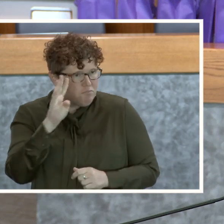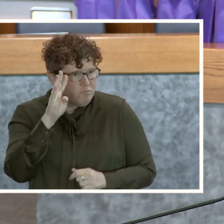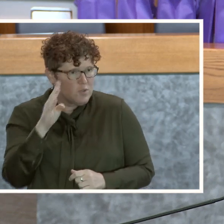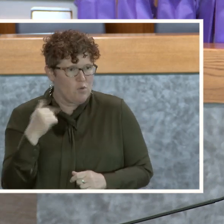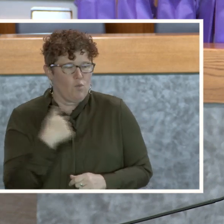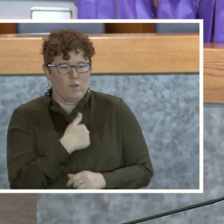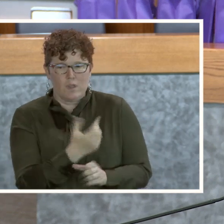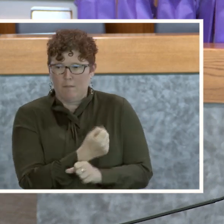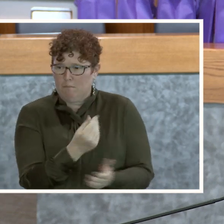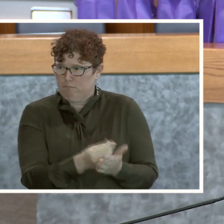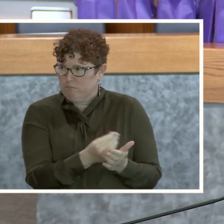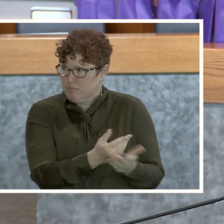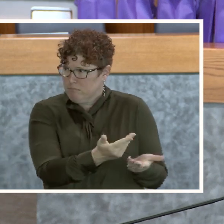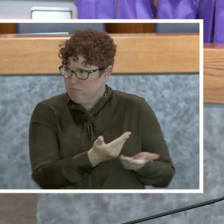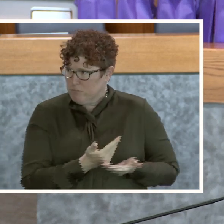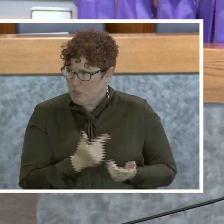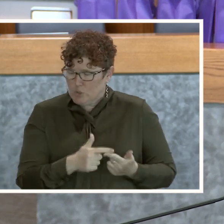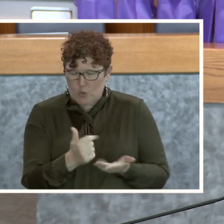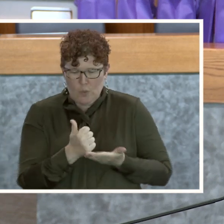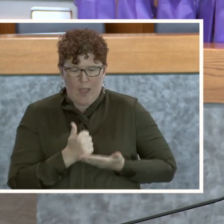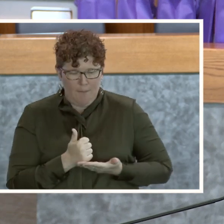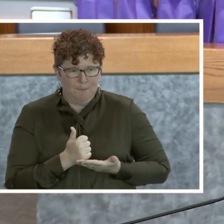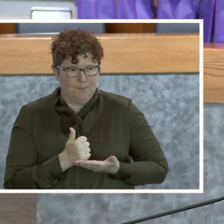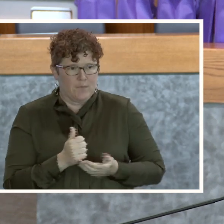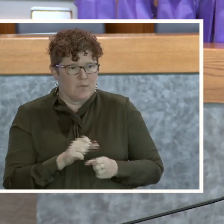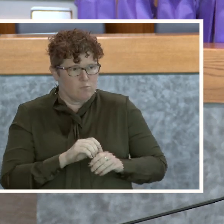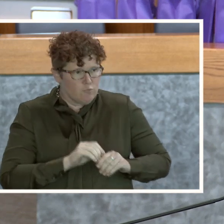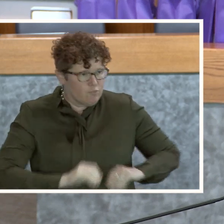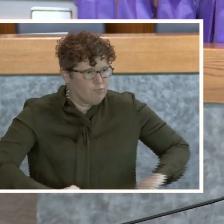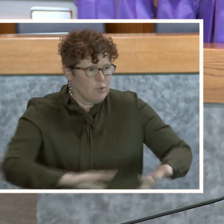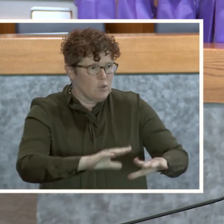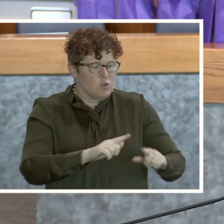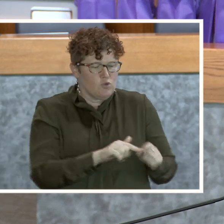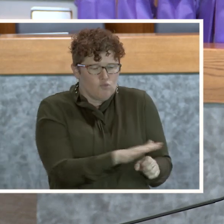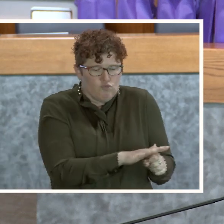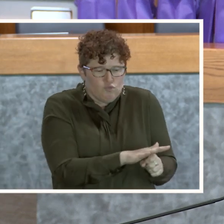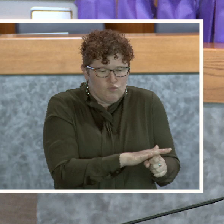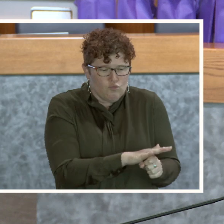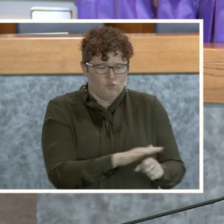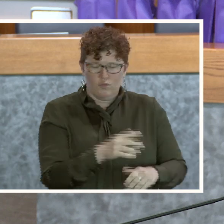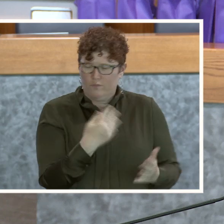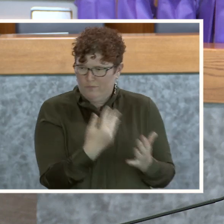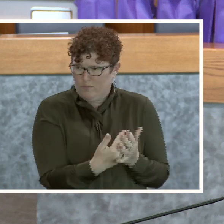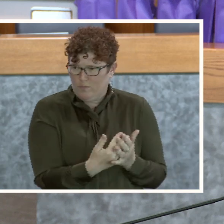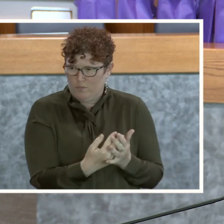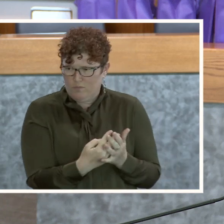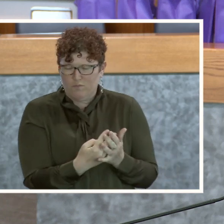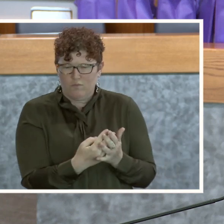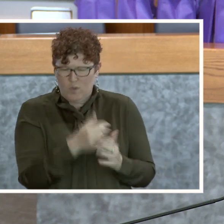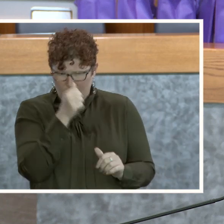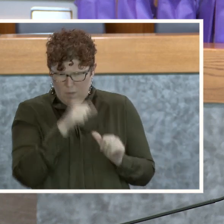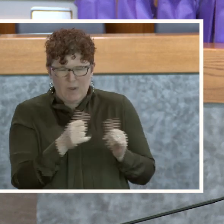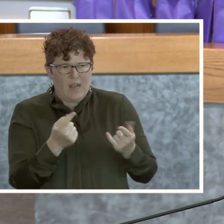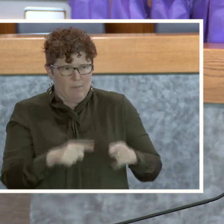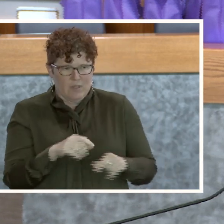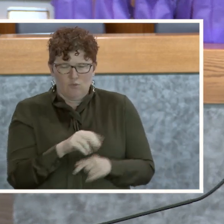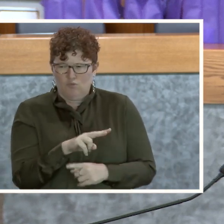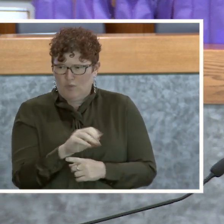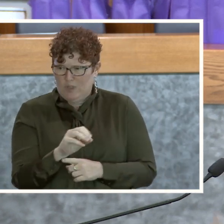we got a grant to bring it to Virginia's local and regional jails. That was all the way back in 2006.